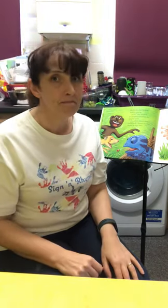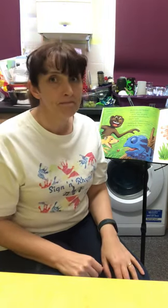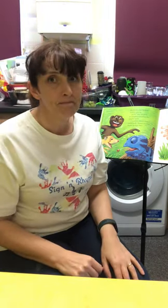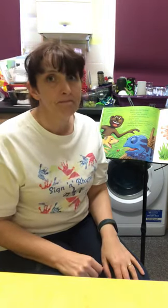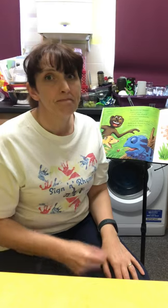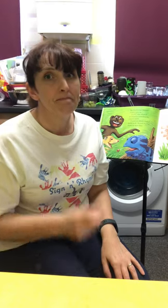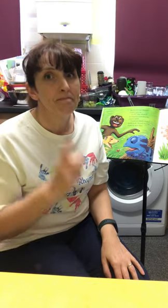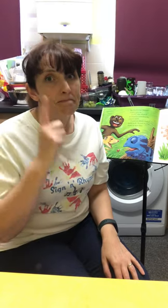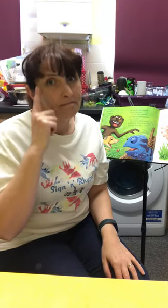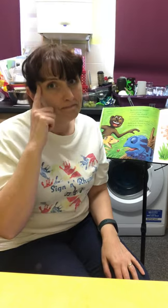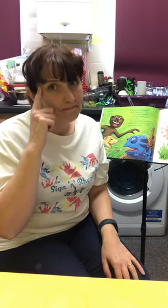Hmm.